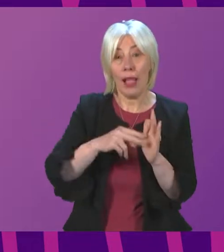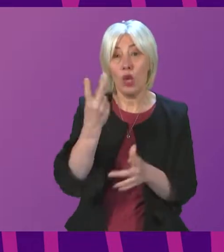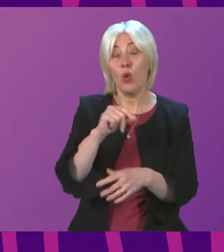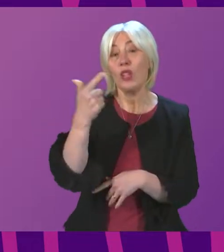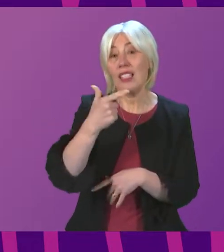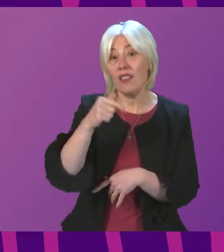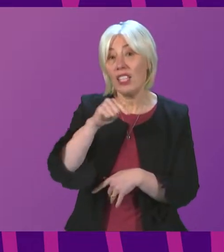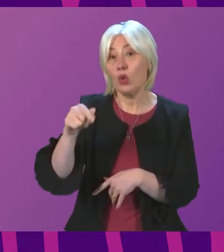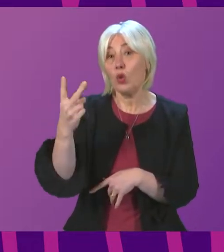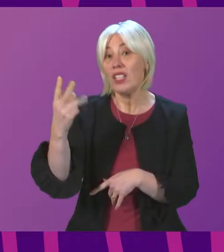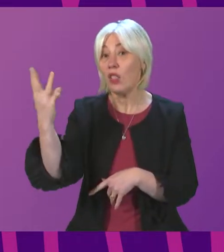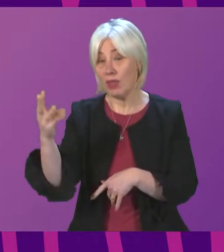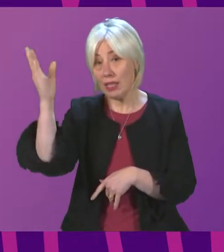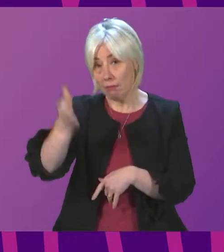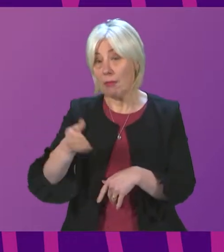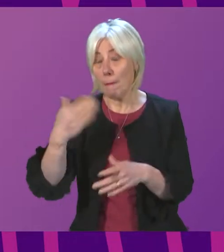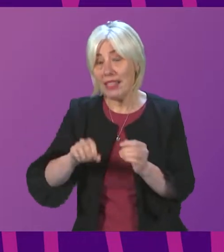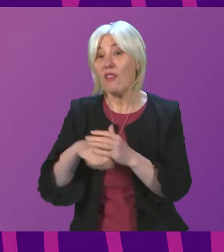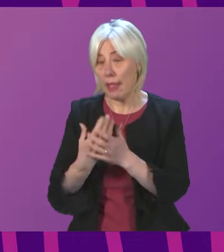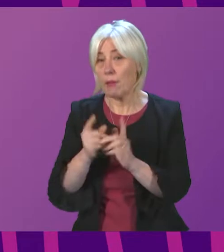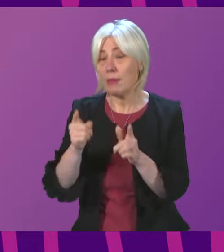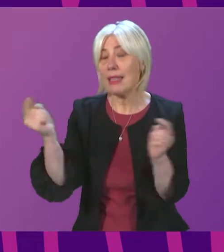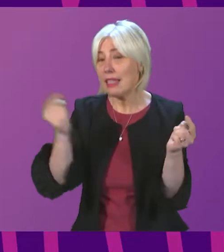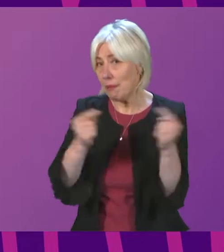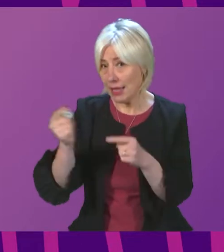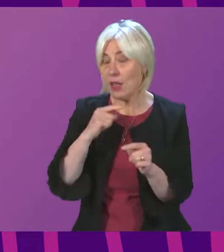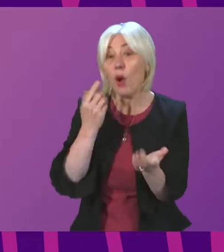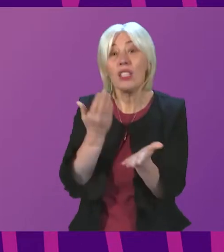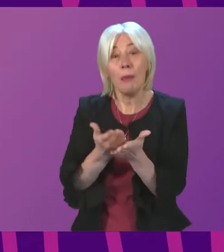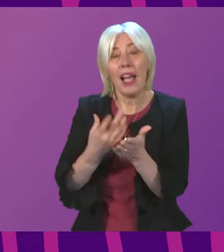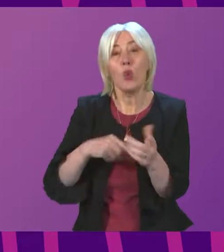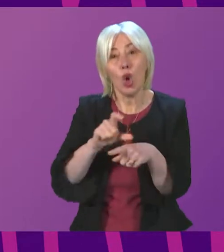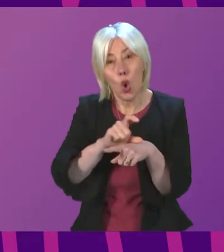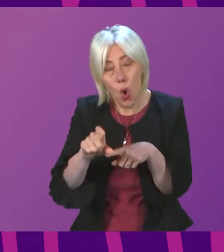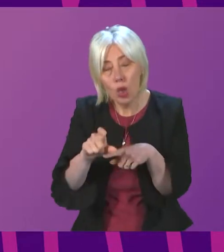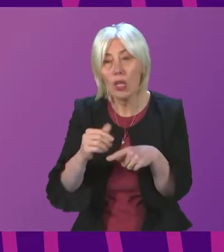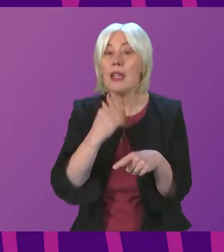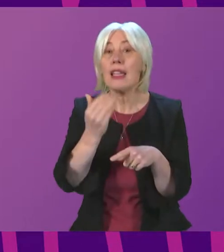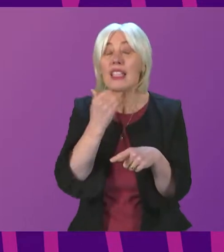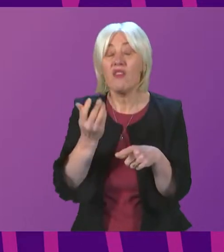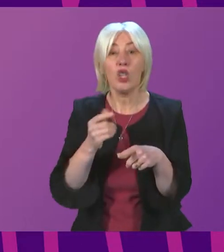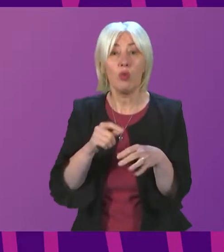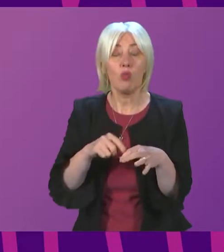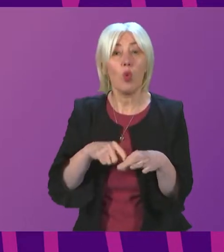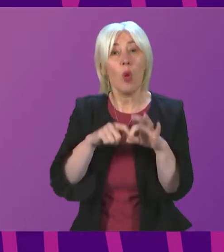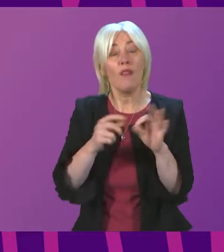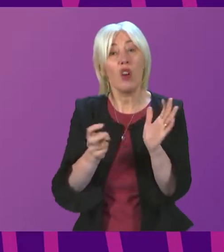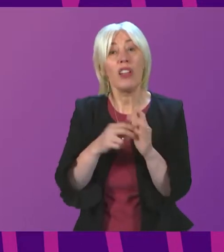was being developed and those are the evidence for demand of a course and sufficient qualified and registered teachers